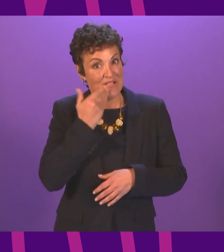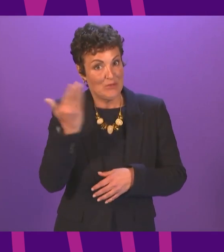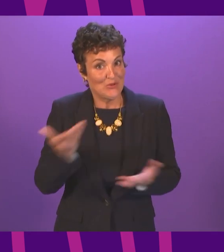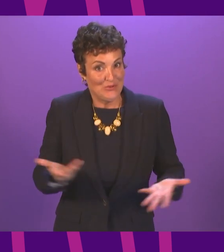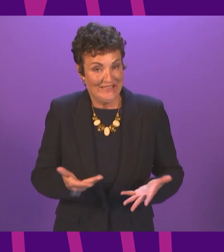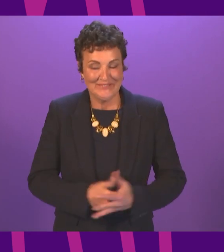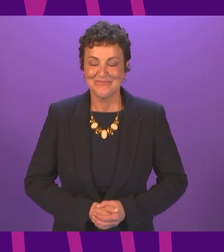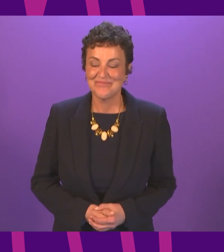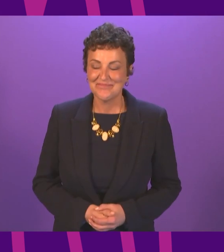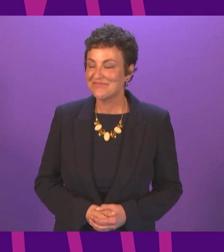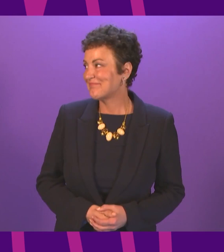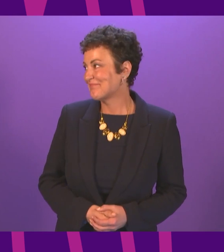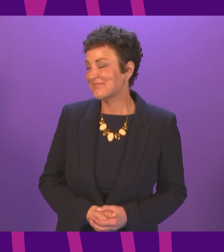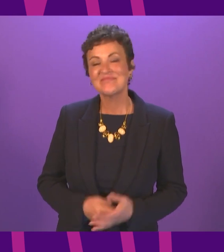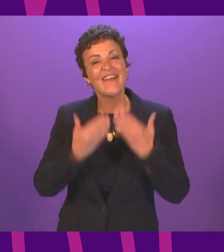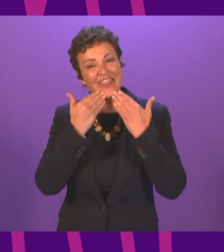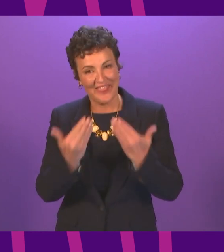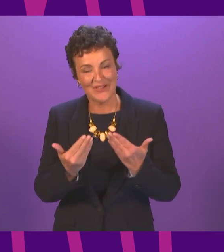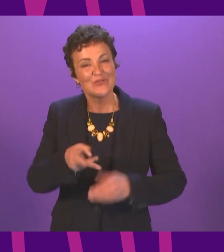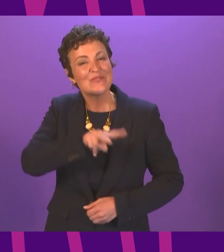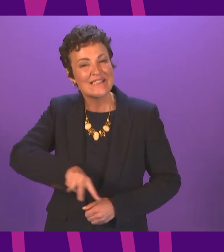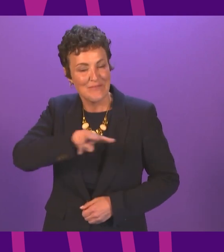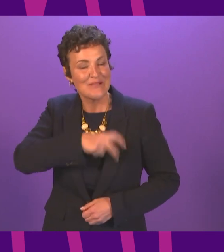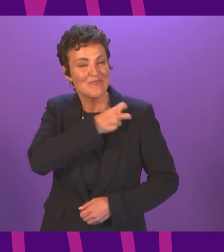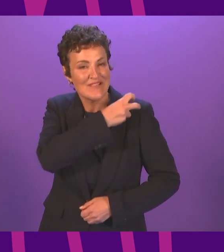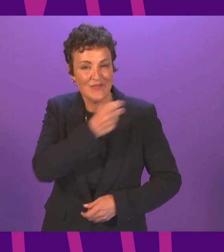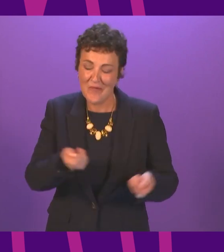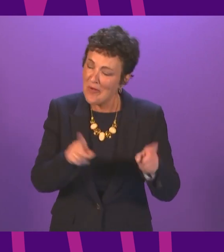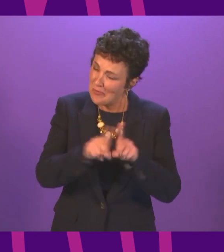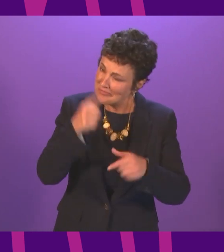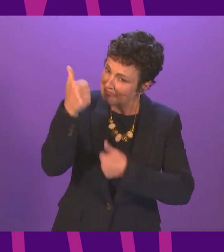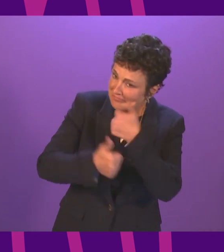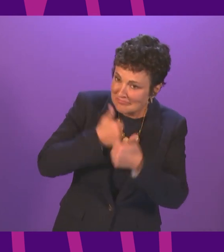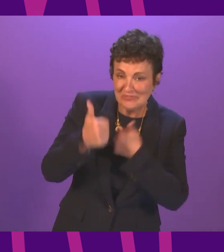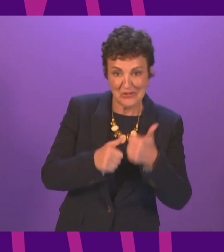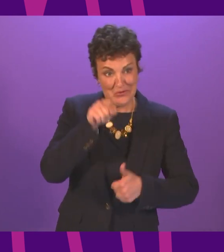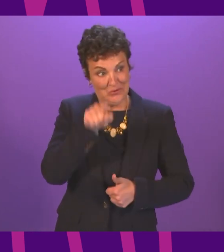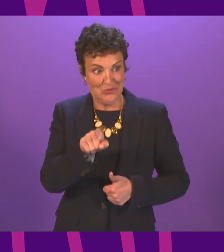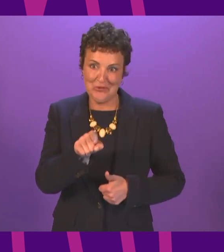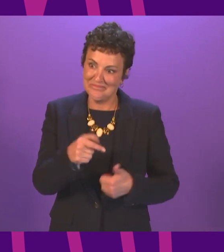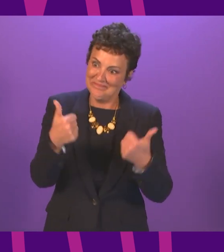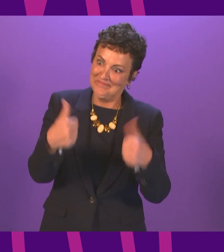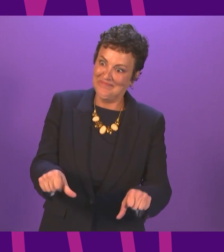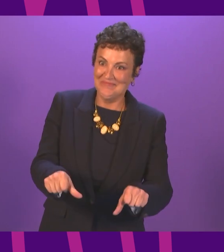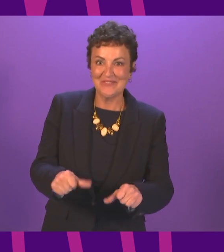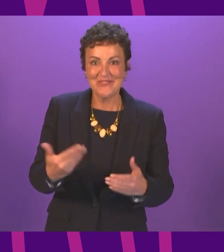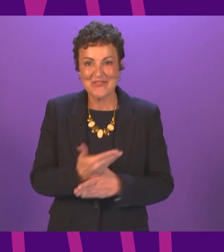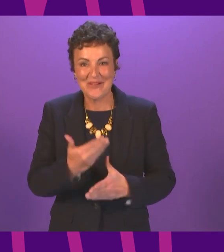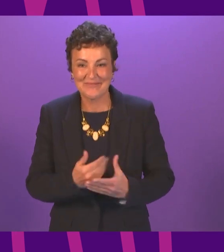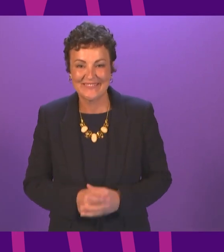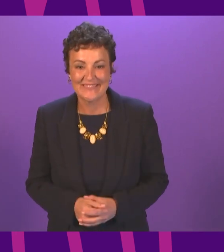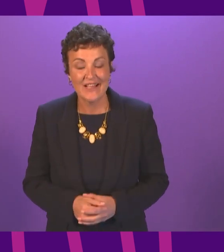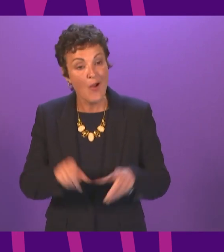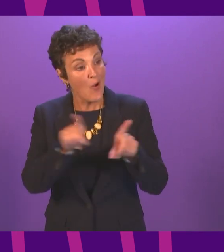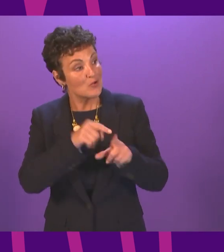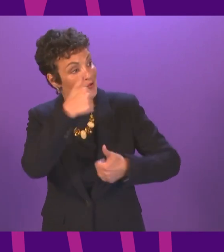Mr Kerr thank you Deputy Presiding Officer and congratulations on your debut in the chair and congratulations